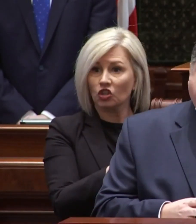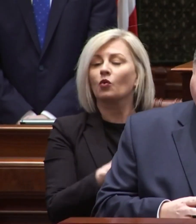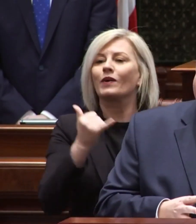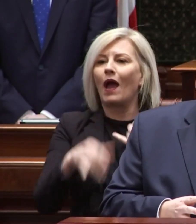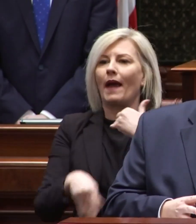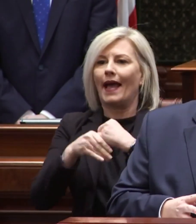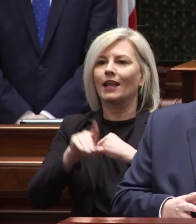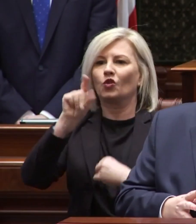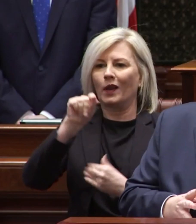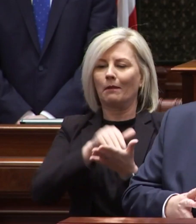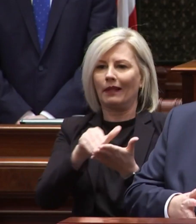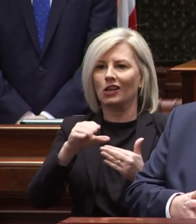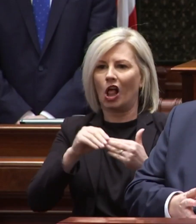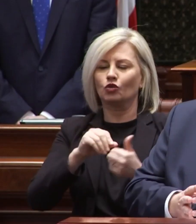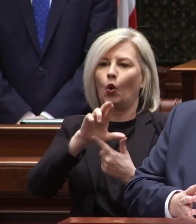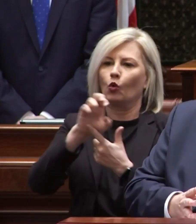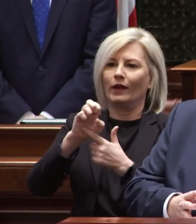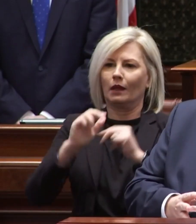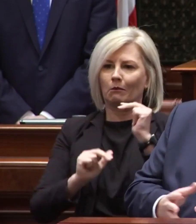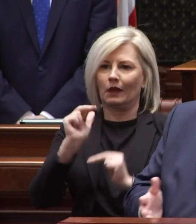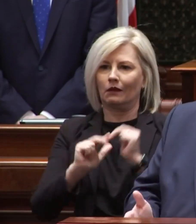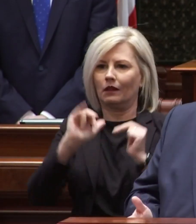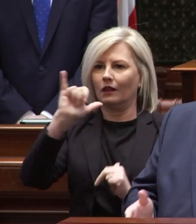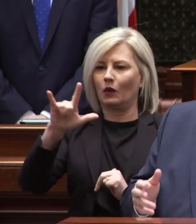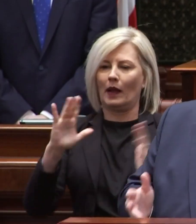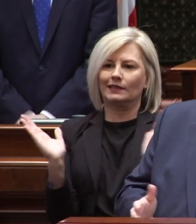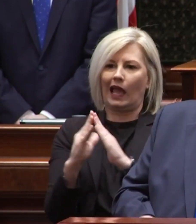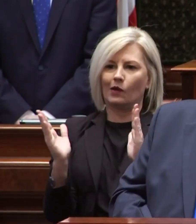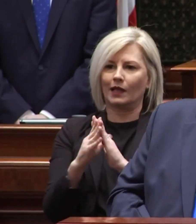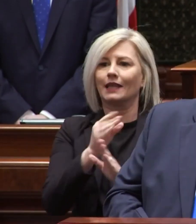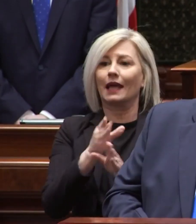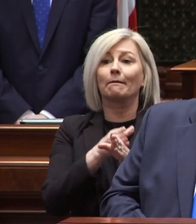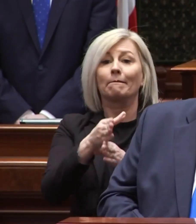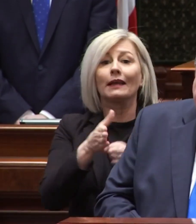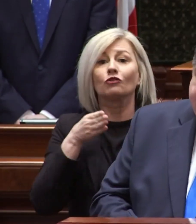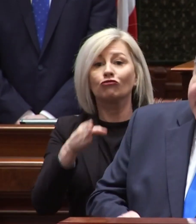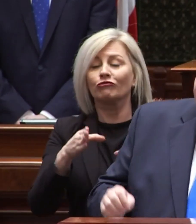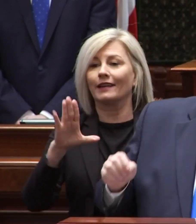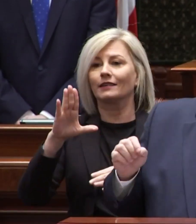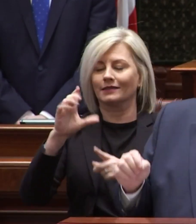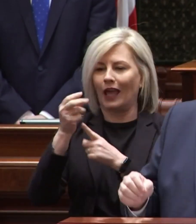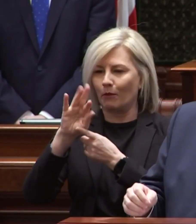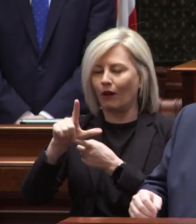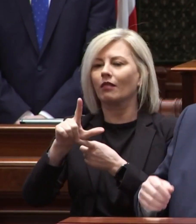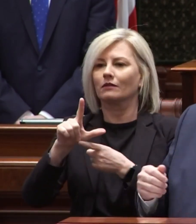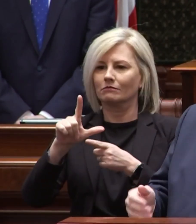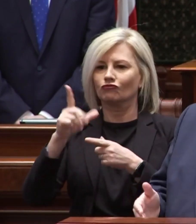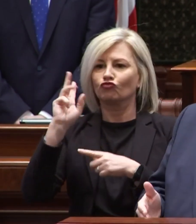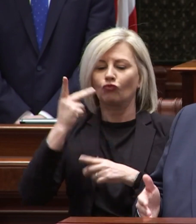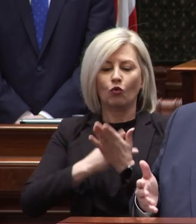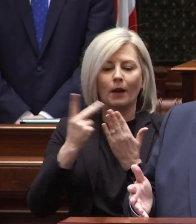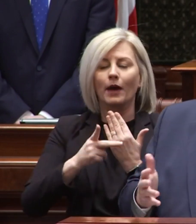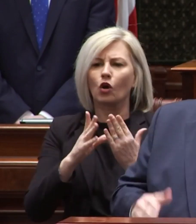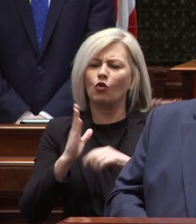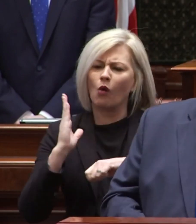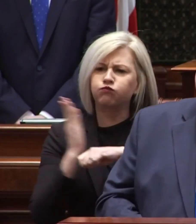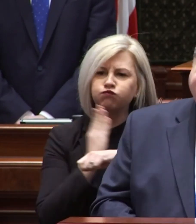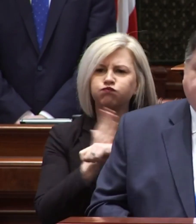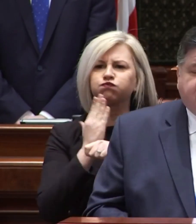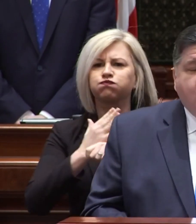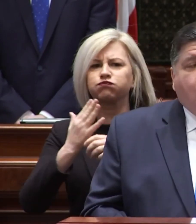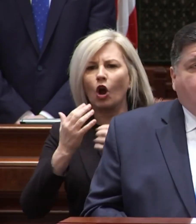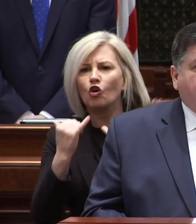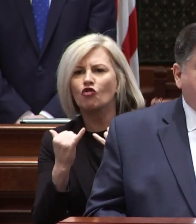million dollars to our rebuild illinois downtowns and main streets capital program to spruce up and modernize central